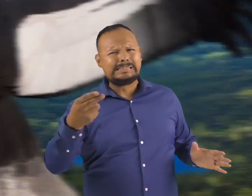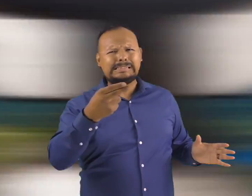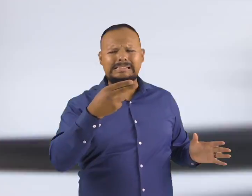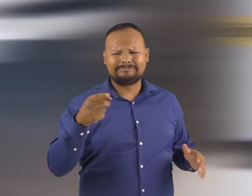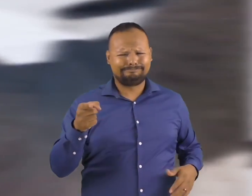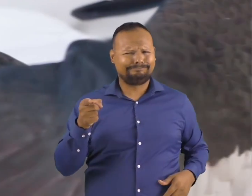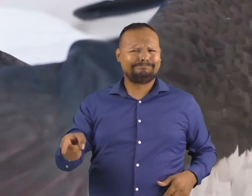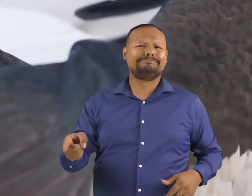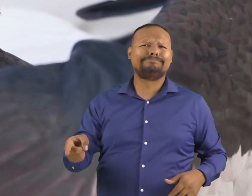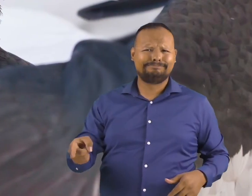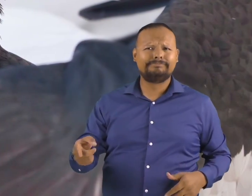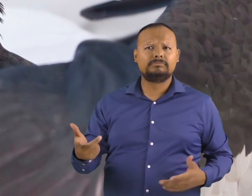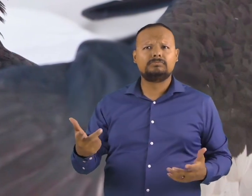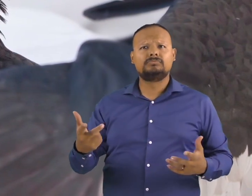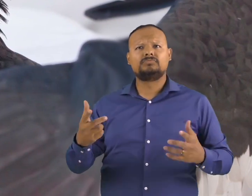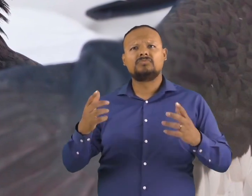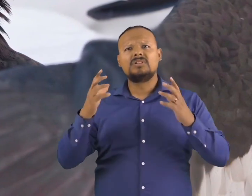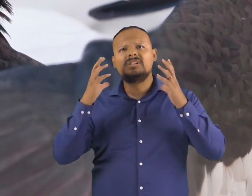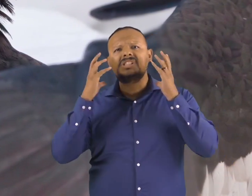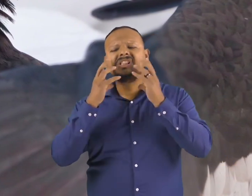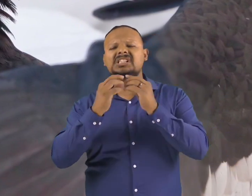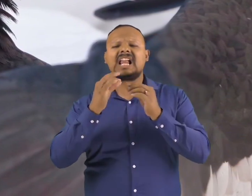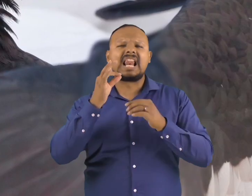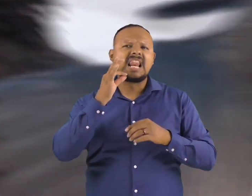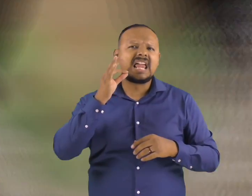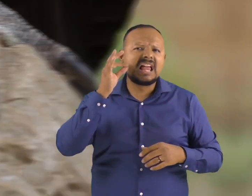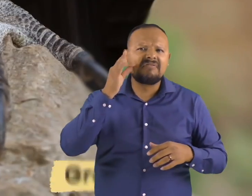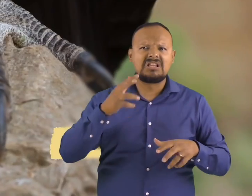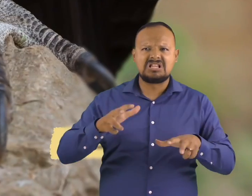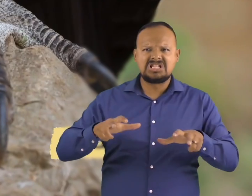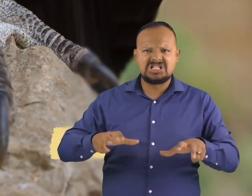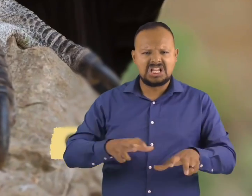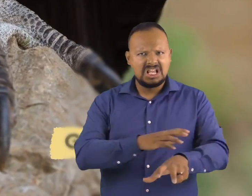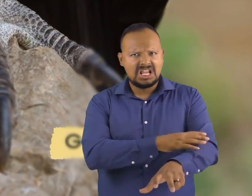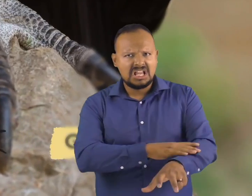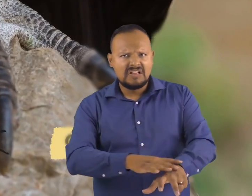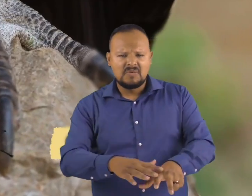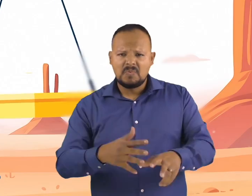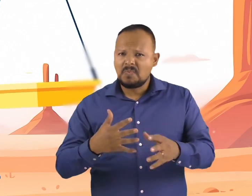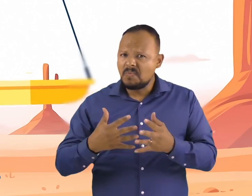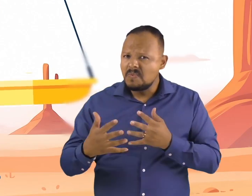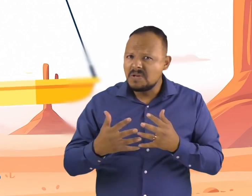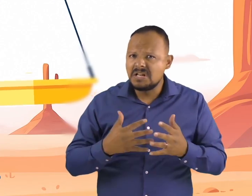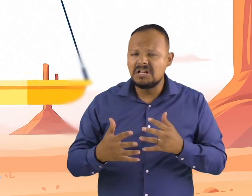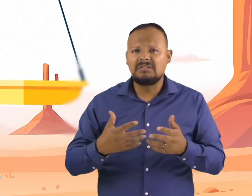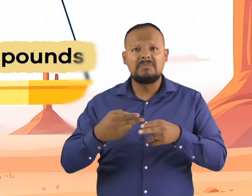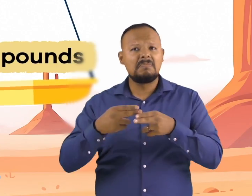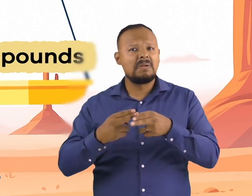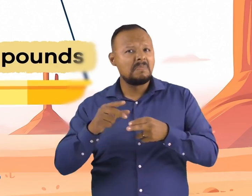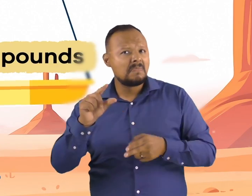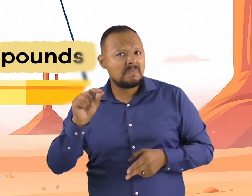They have a ring of feathers around the base of their neck and have gray legs, and they weigh about 20 pounds.